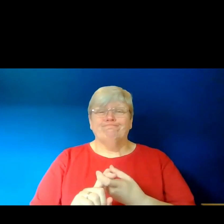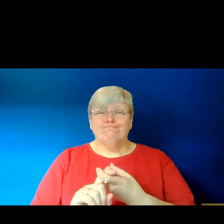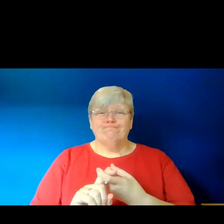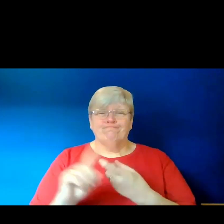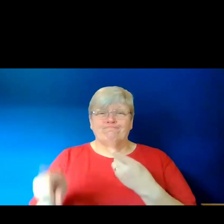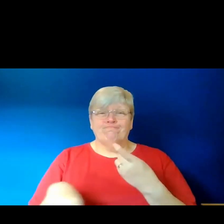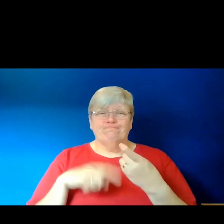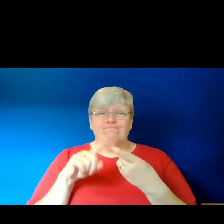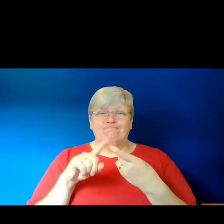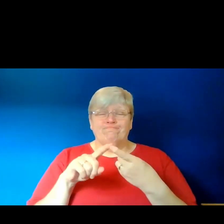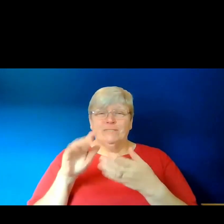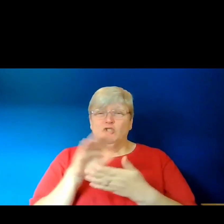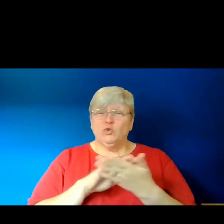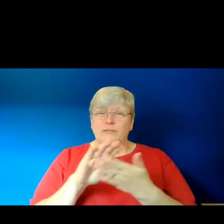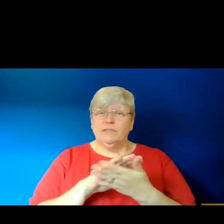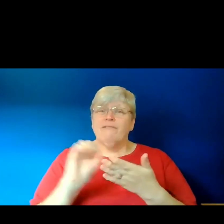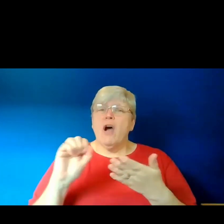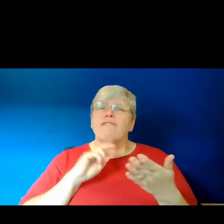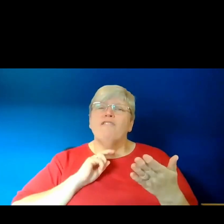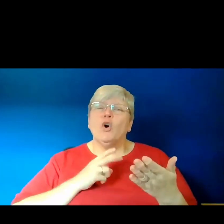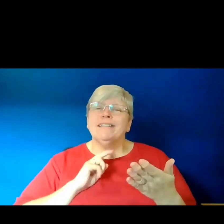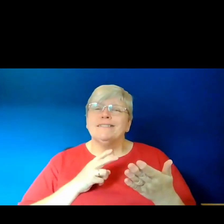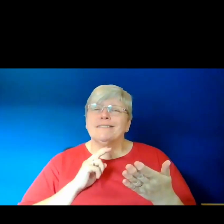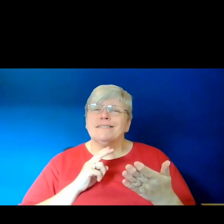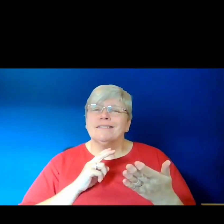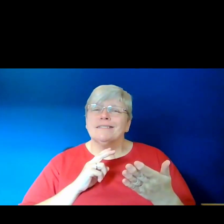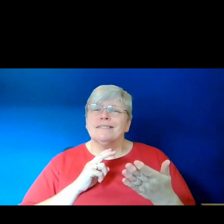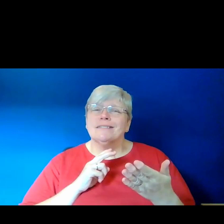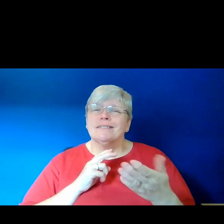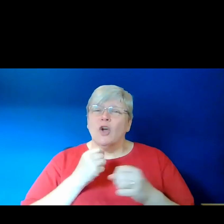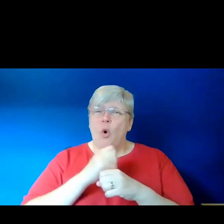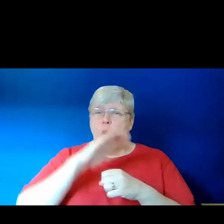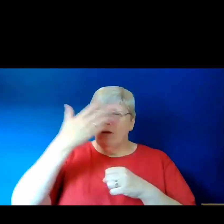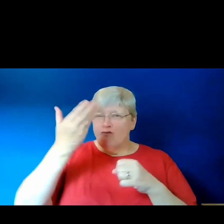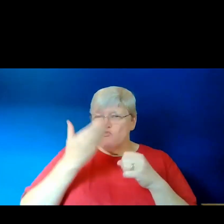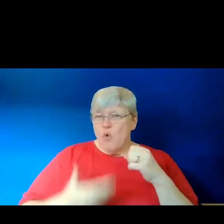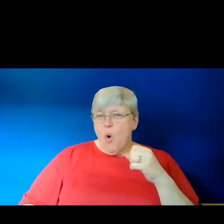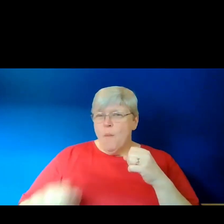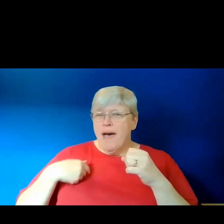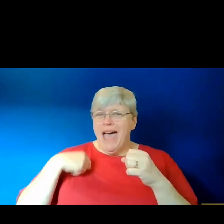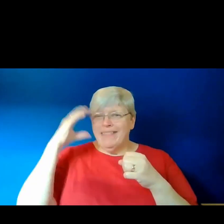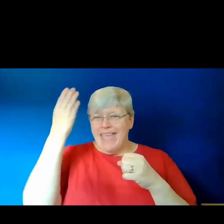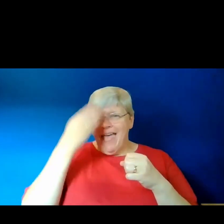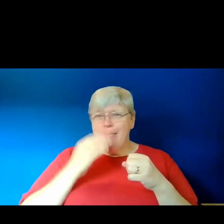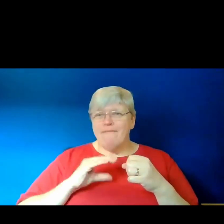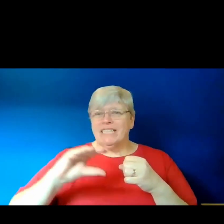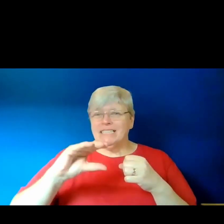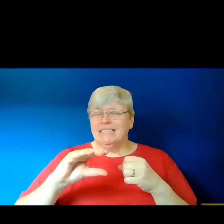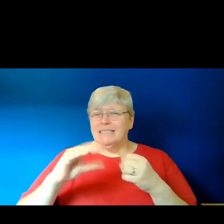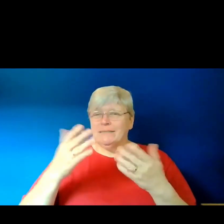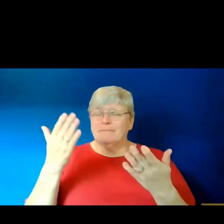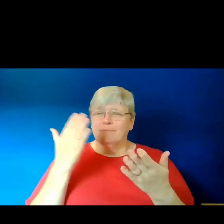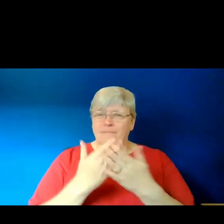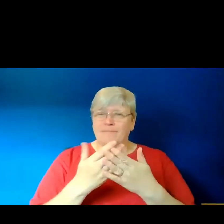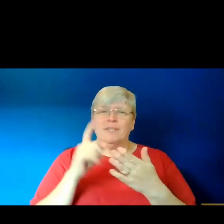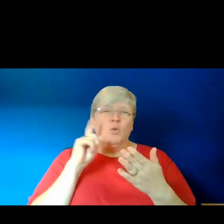the descriptions of her voice, the golden robe, the elephant, and the fact that she had